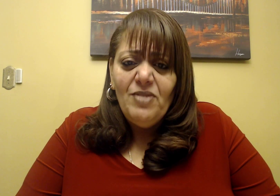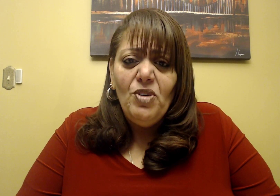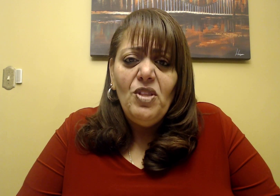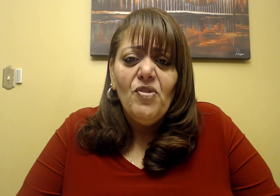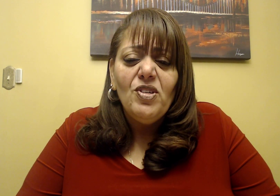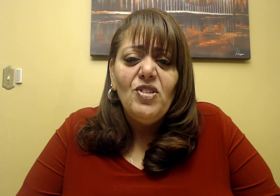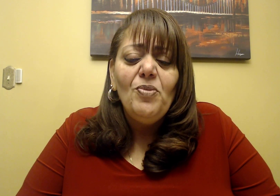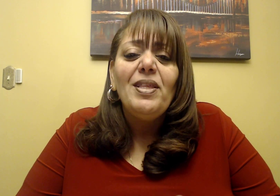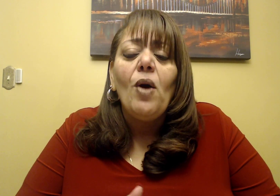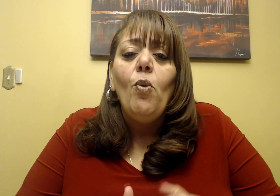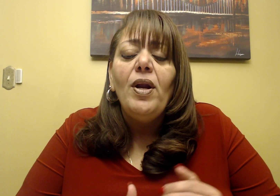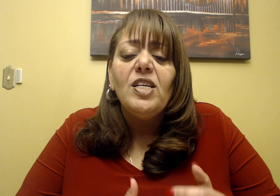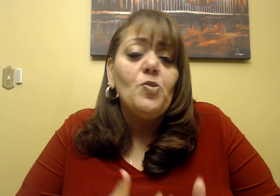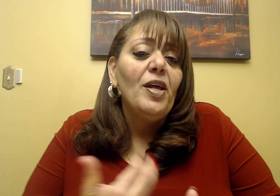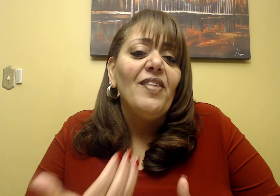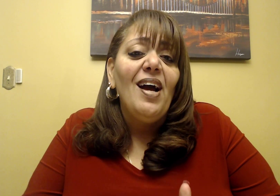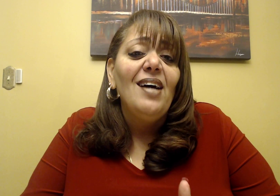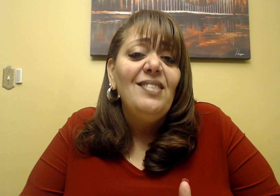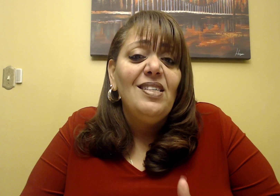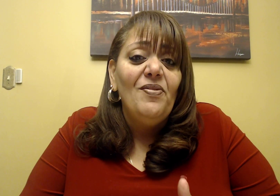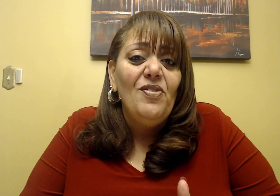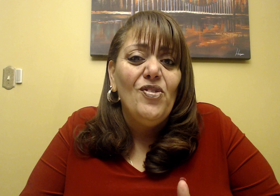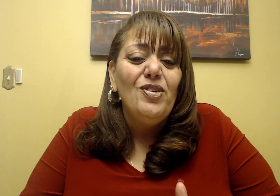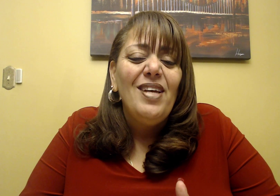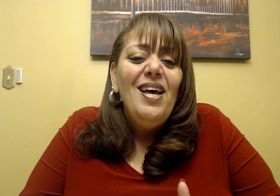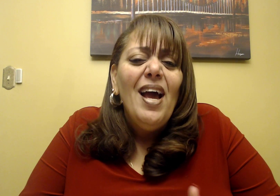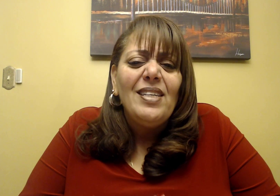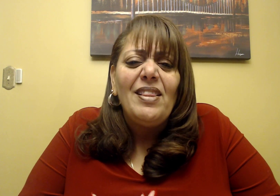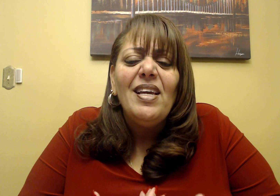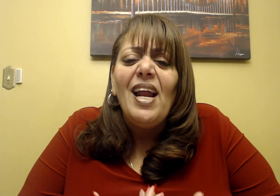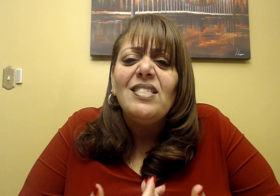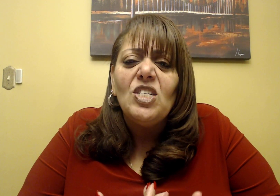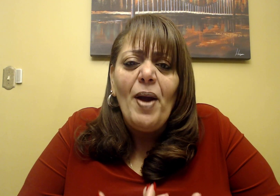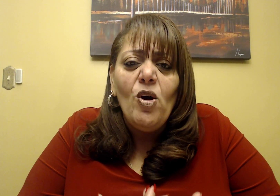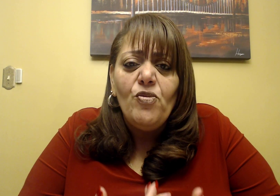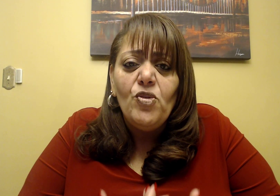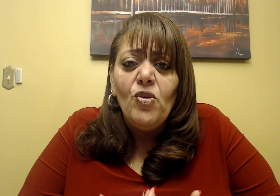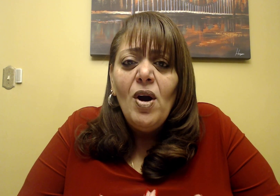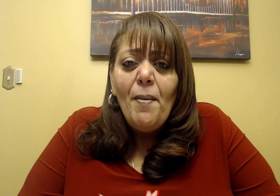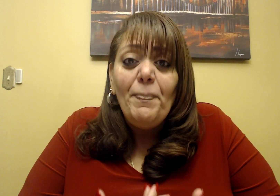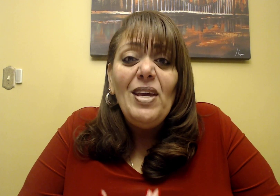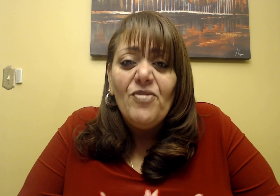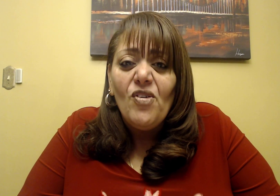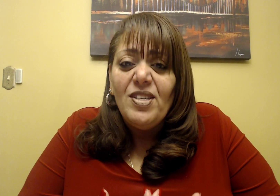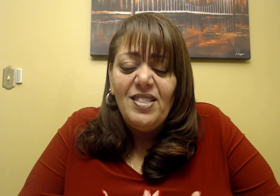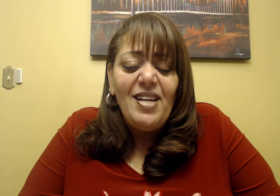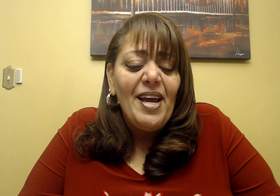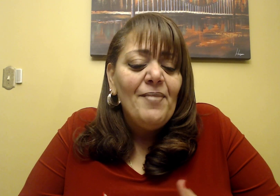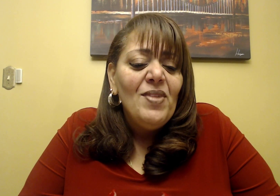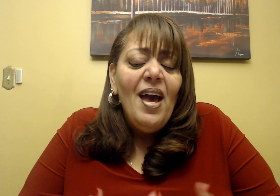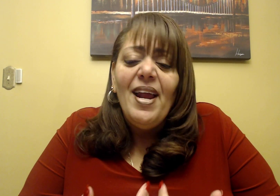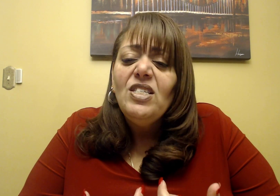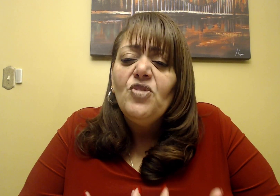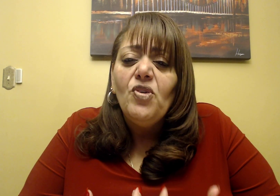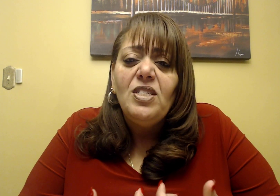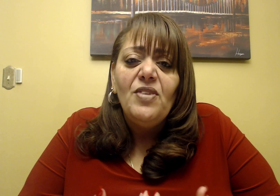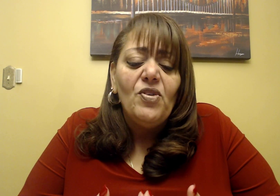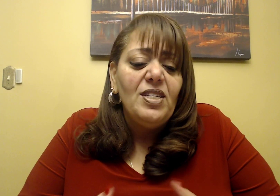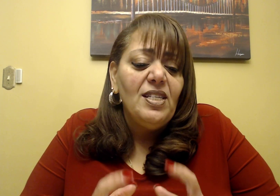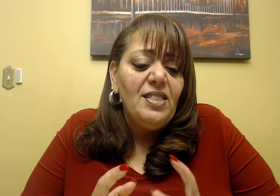read the verse to you, but then I want to explain the context of the verse, because I think it has such powerful meat for us today. In Exodus 14, 14, it says